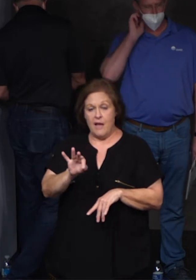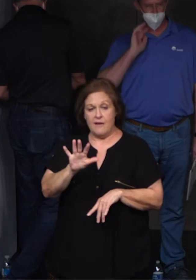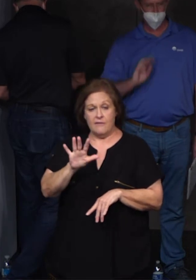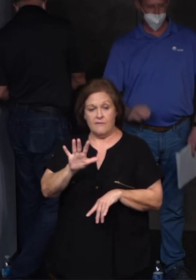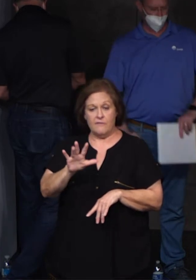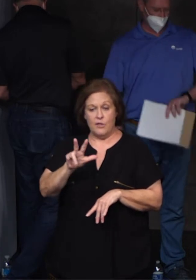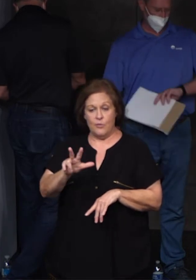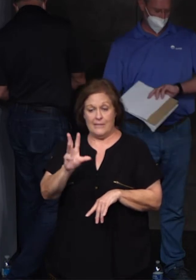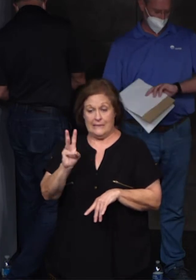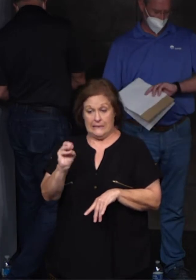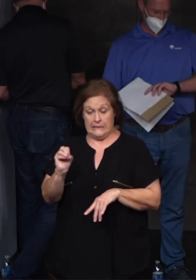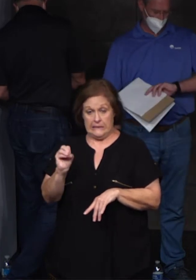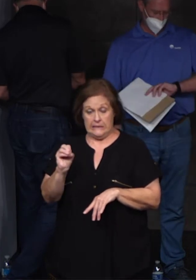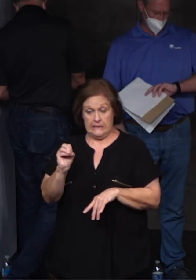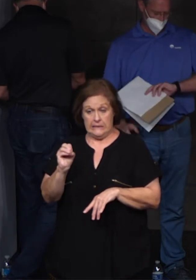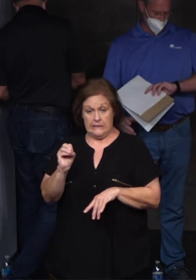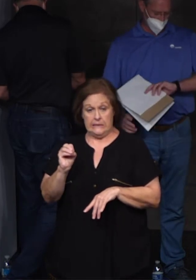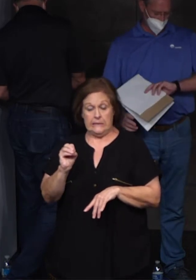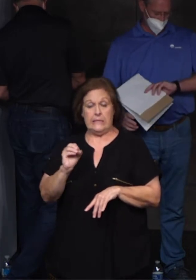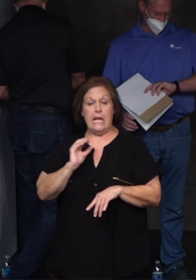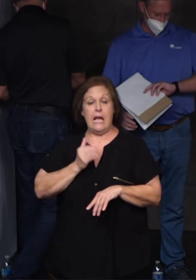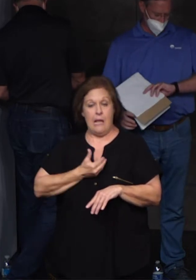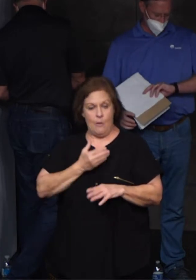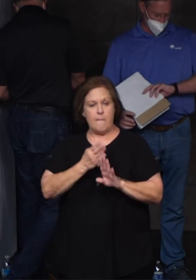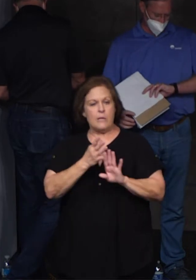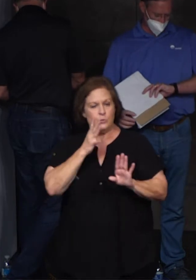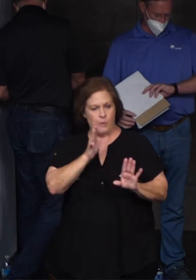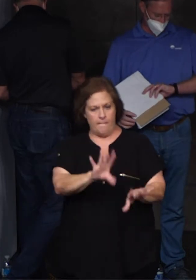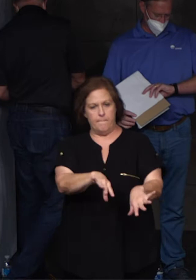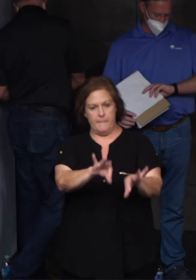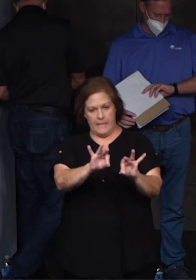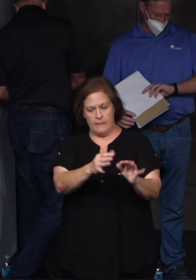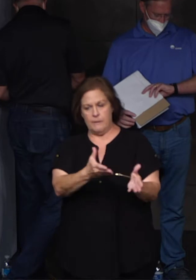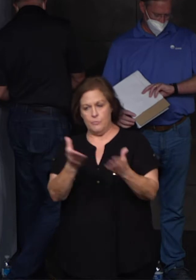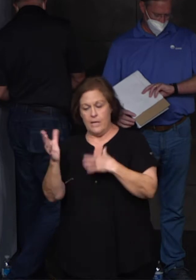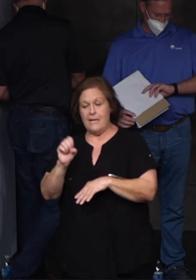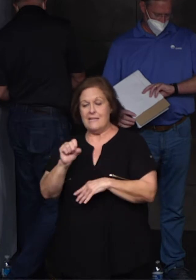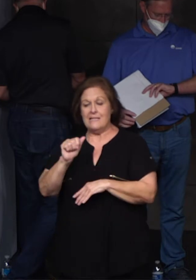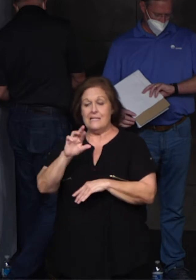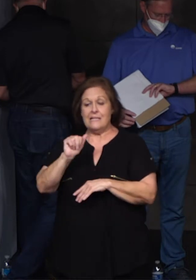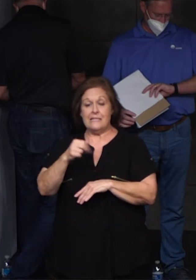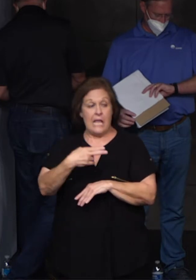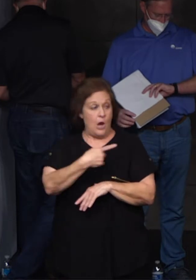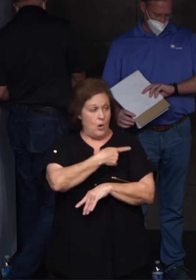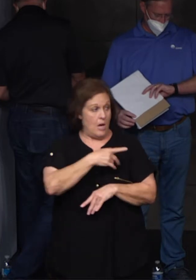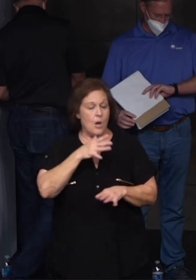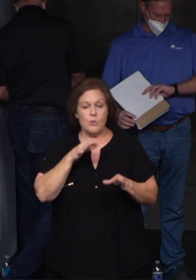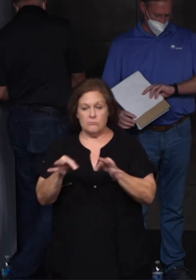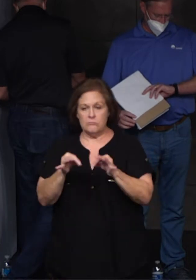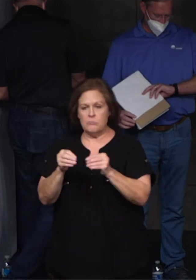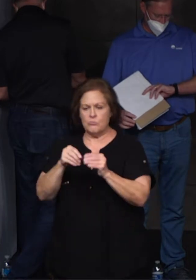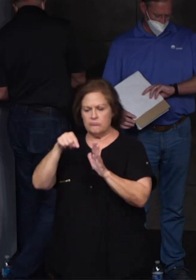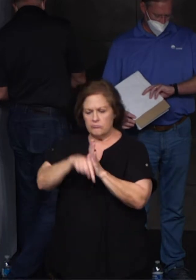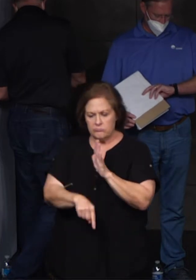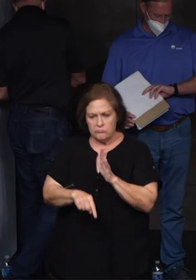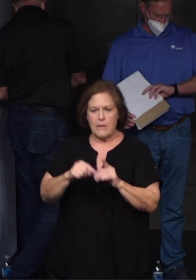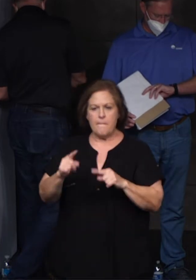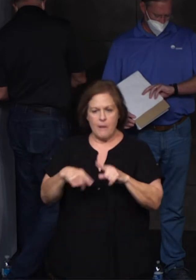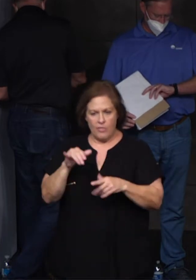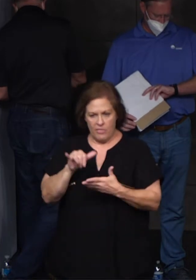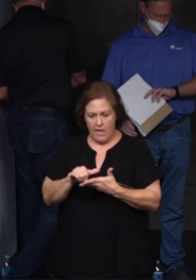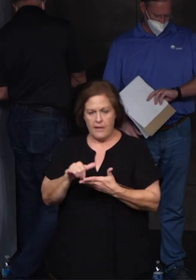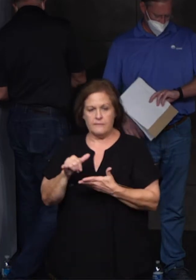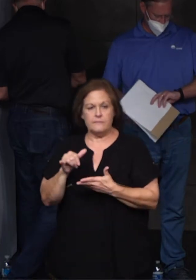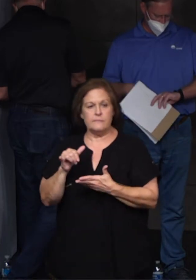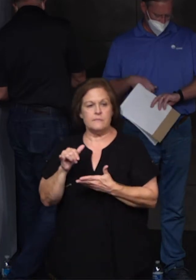-5360, and our transit will pick you up. And Sarah Babcock is here. We'll go into much more detail about this operation, but